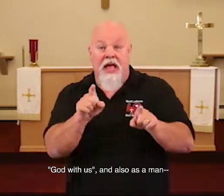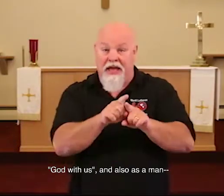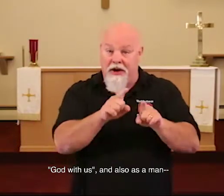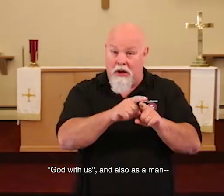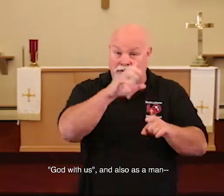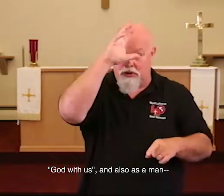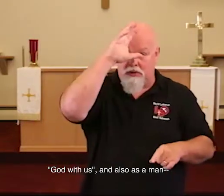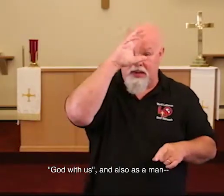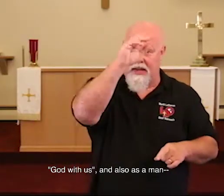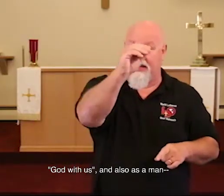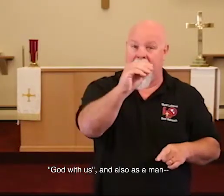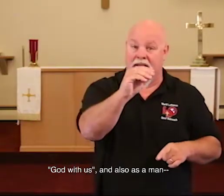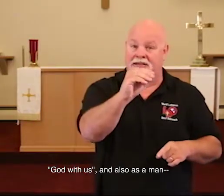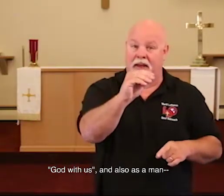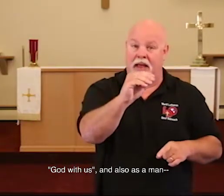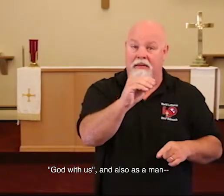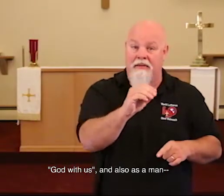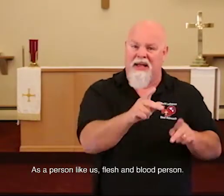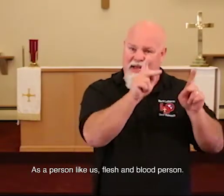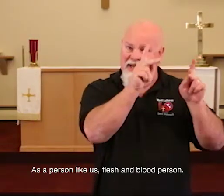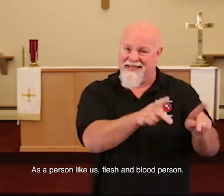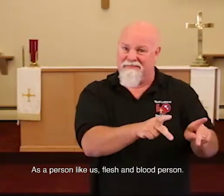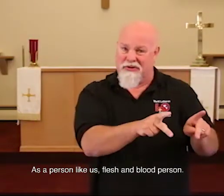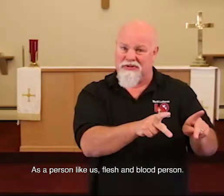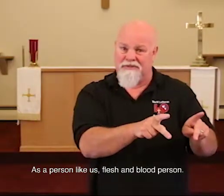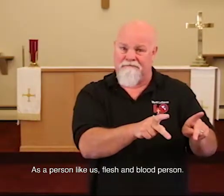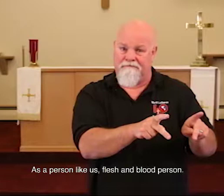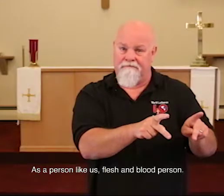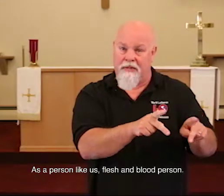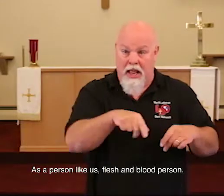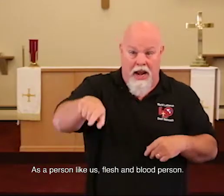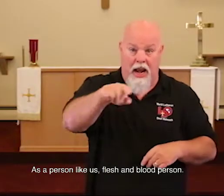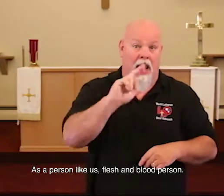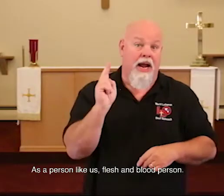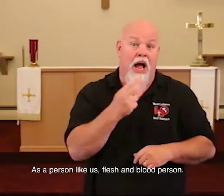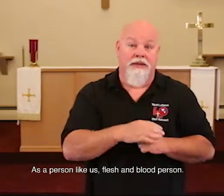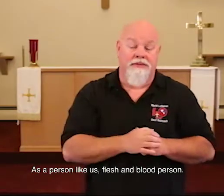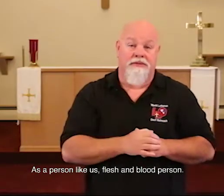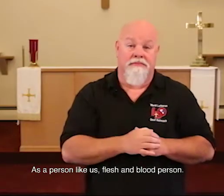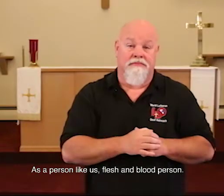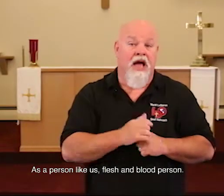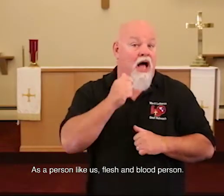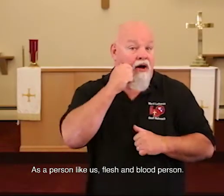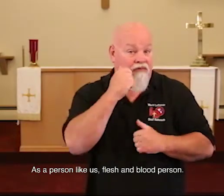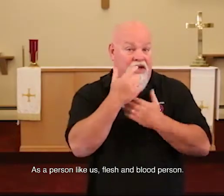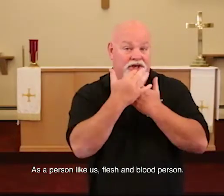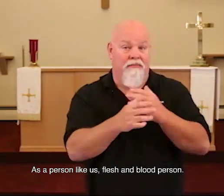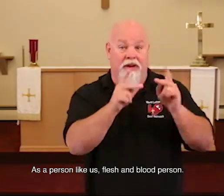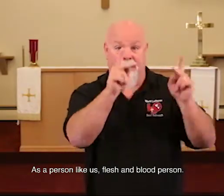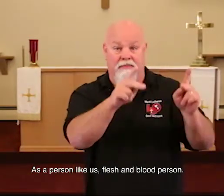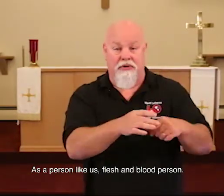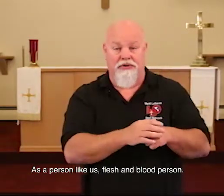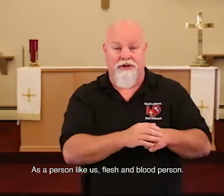and also as a man, as a person, like us. A flesh and blood person,